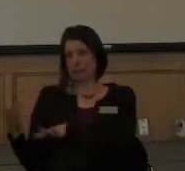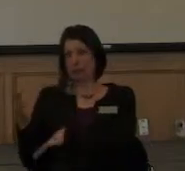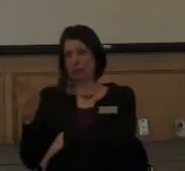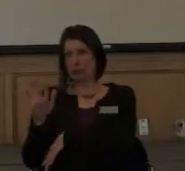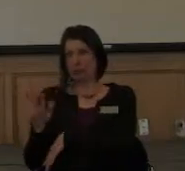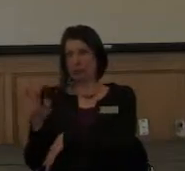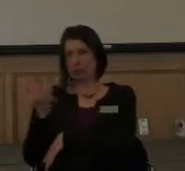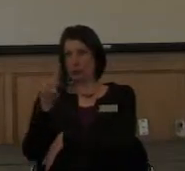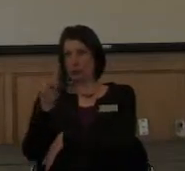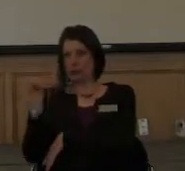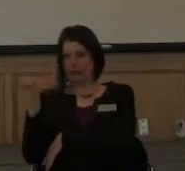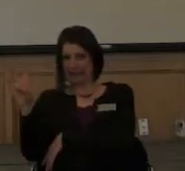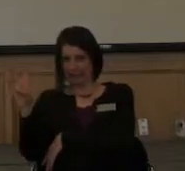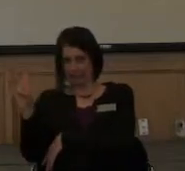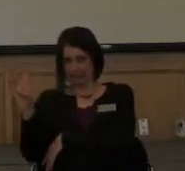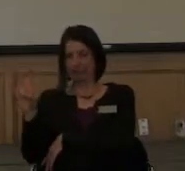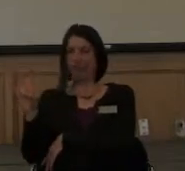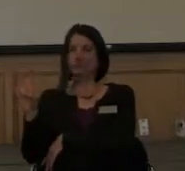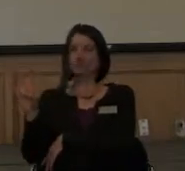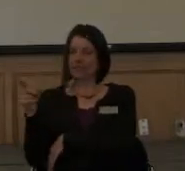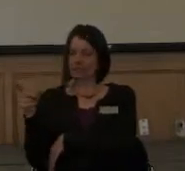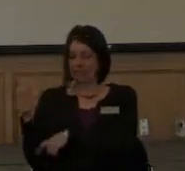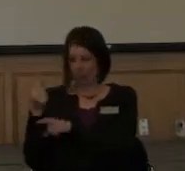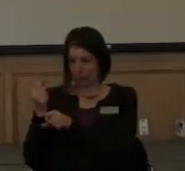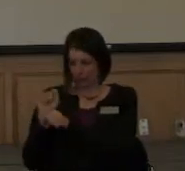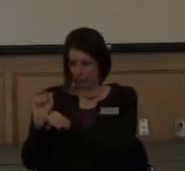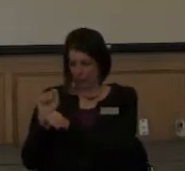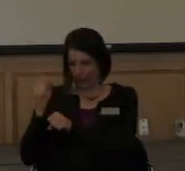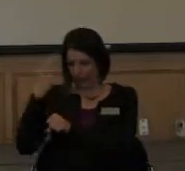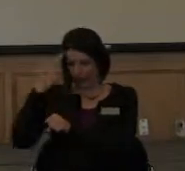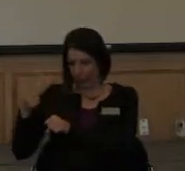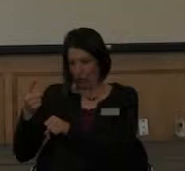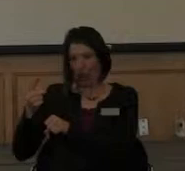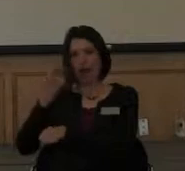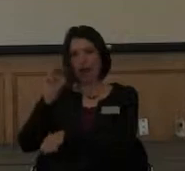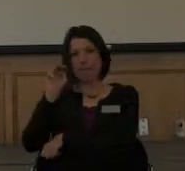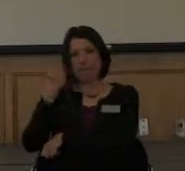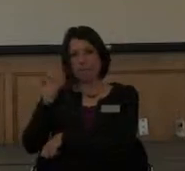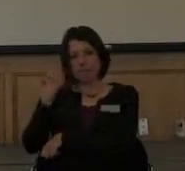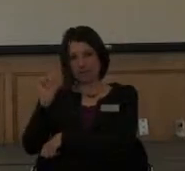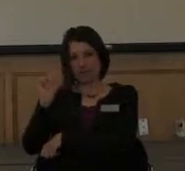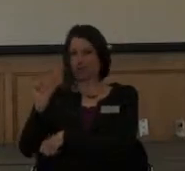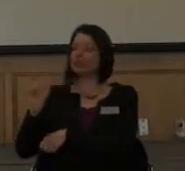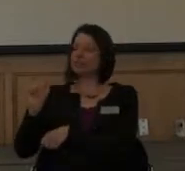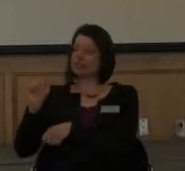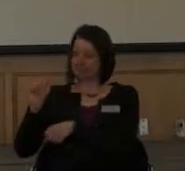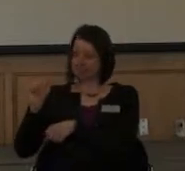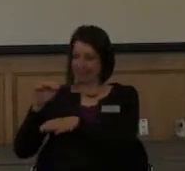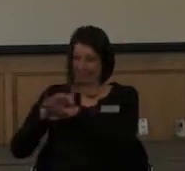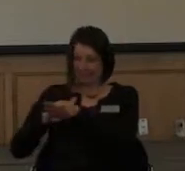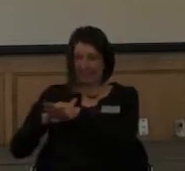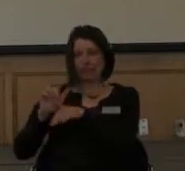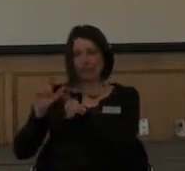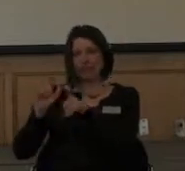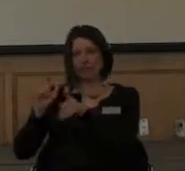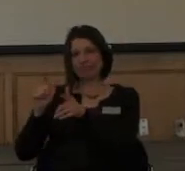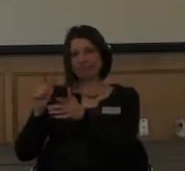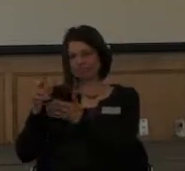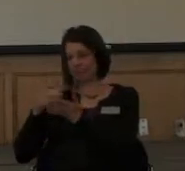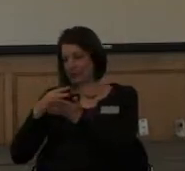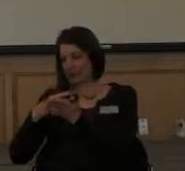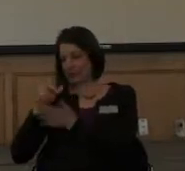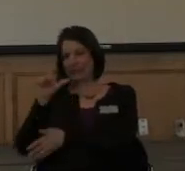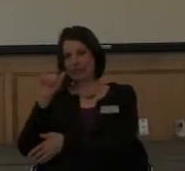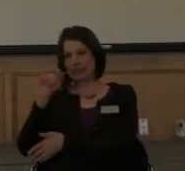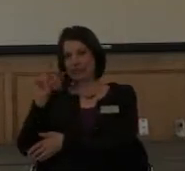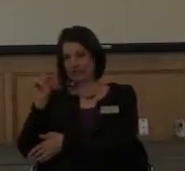2007. He was working on his Master of Arts in English Literature. He said basically if